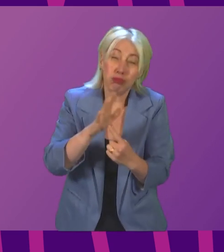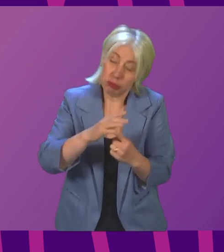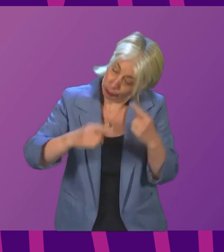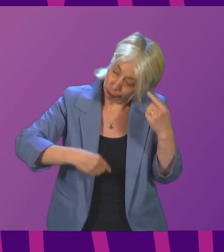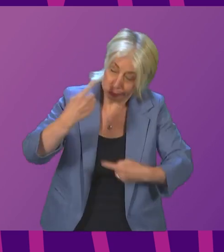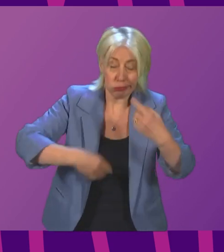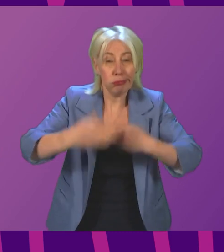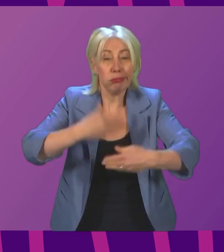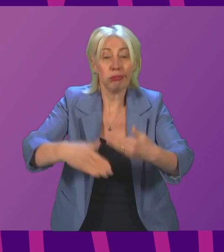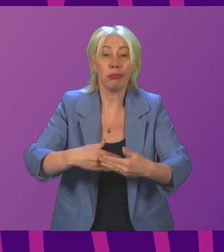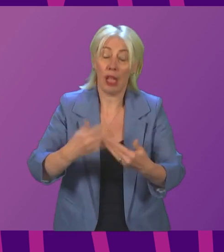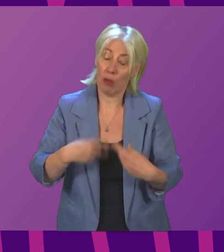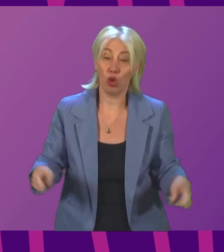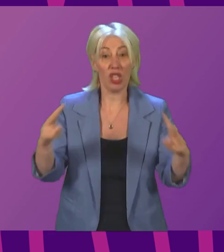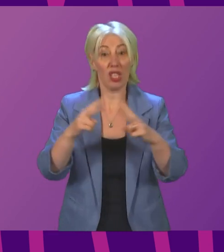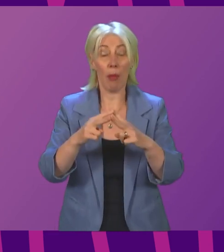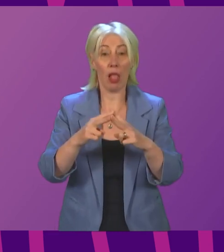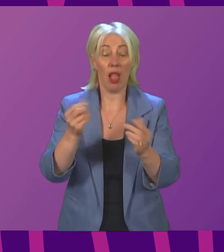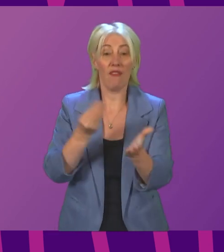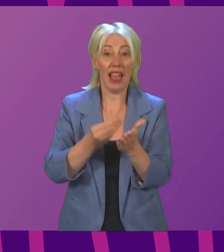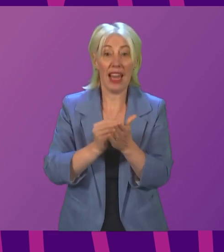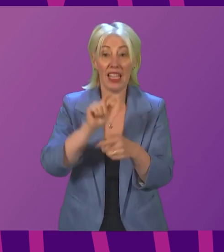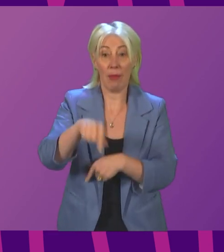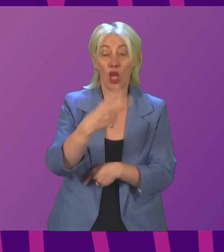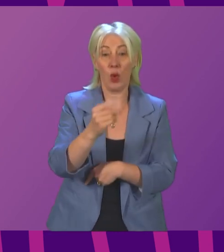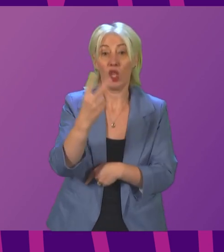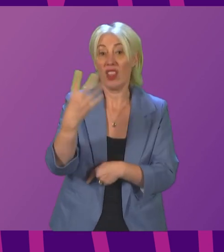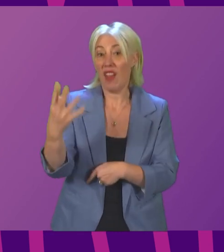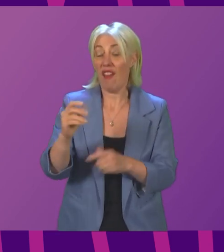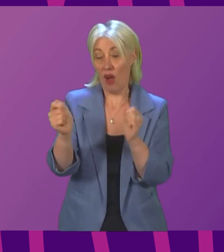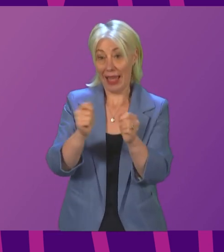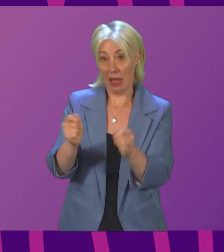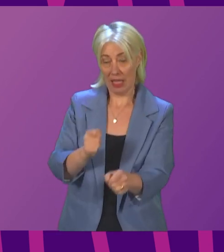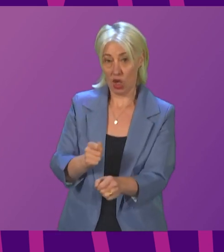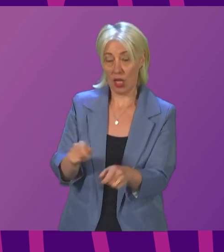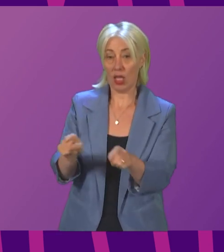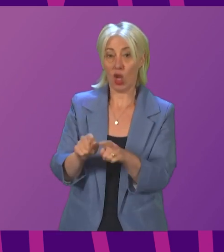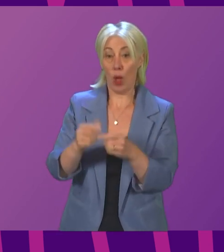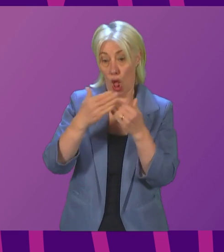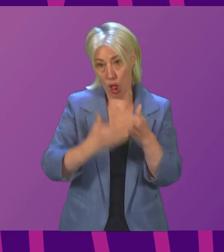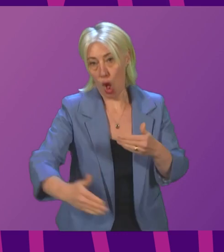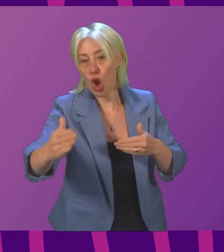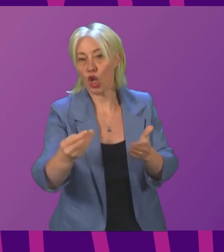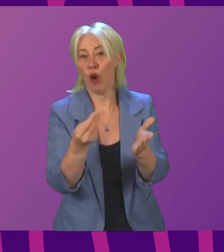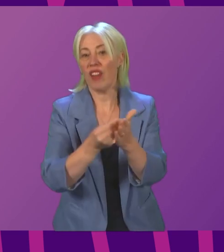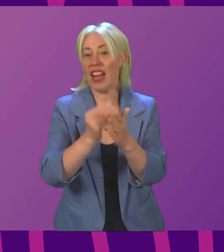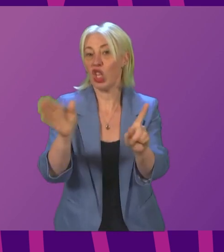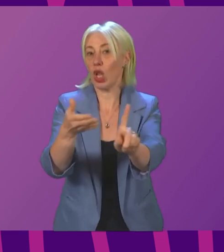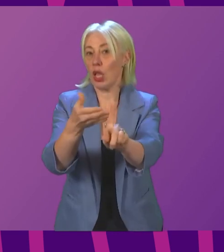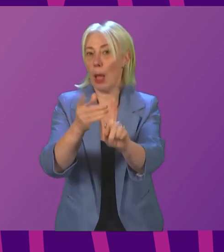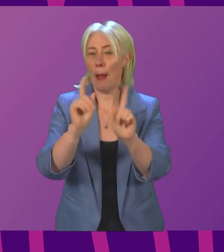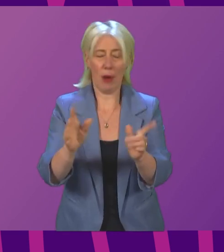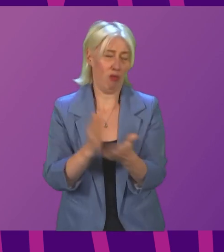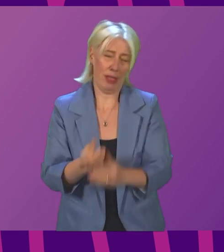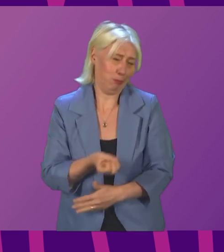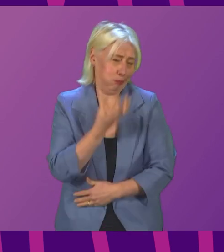welcome the aim of doubling finance for adaptation by 2025 and the commitment to a longer-term finance goal. But it is utterly